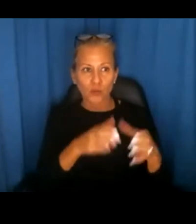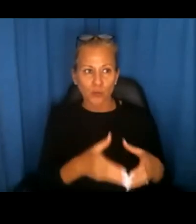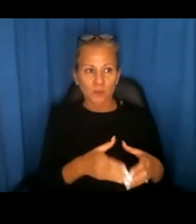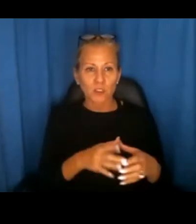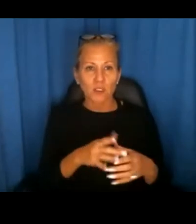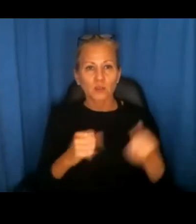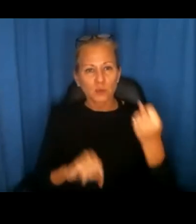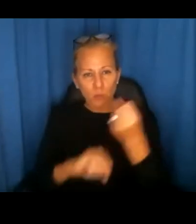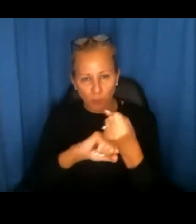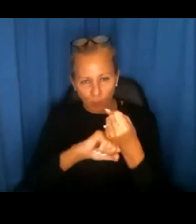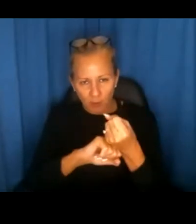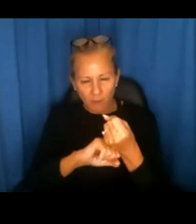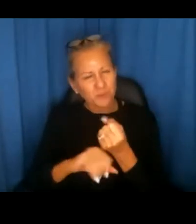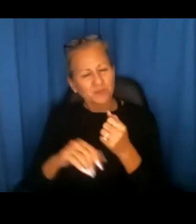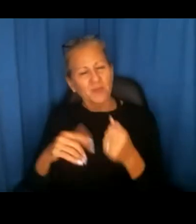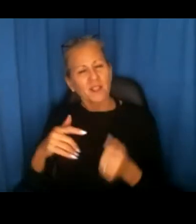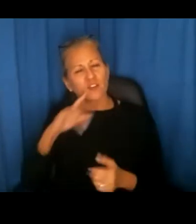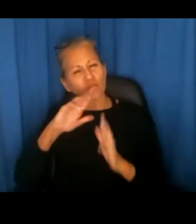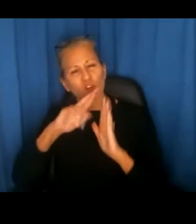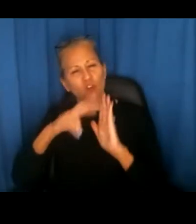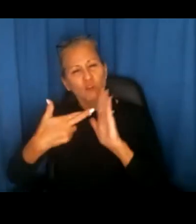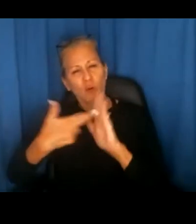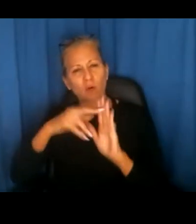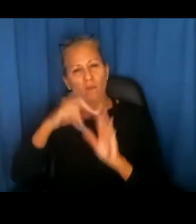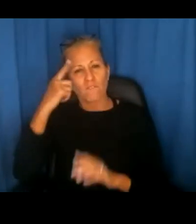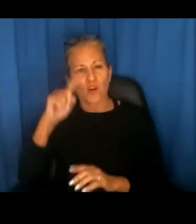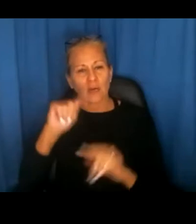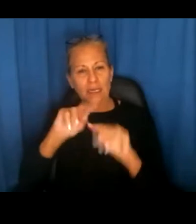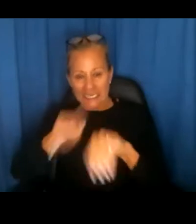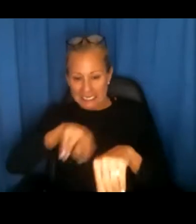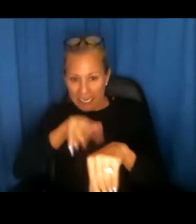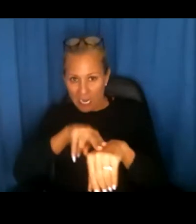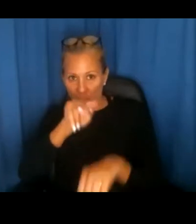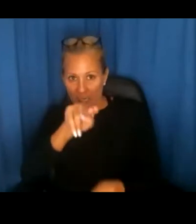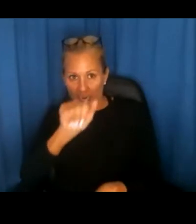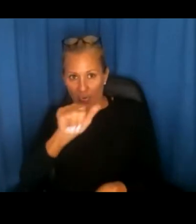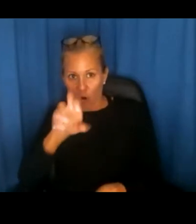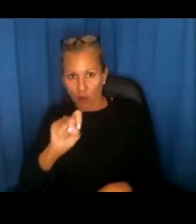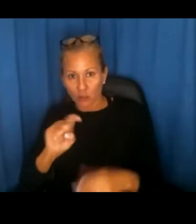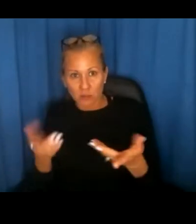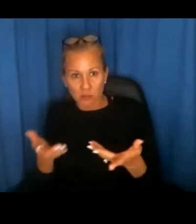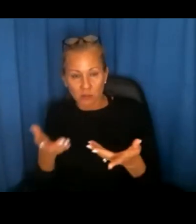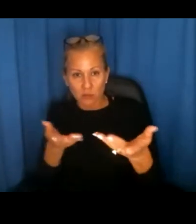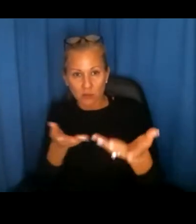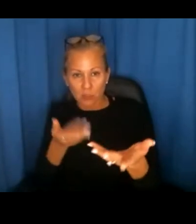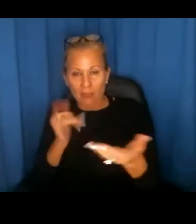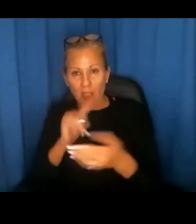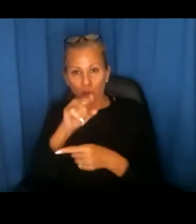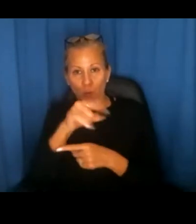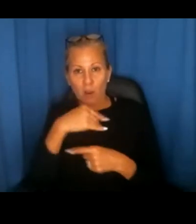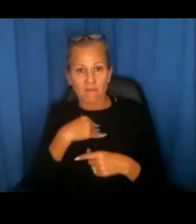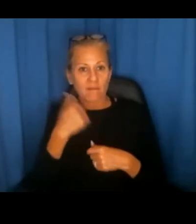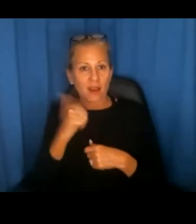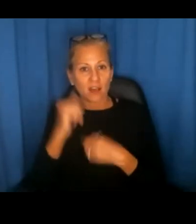support it. Is there a role for the National Association of Realtors here in this? And is this something that you all have